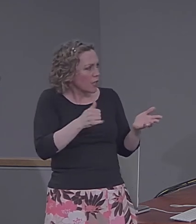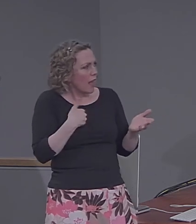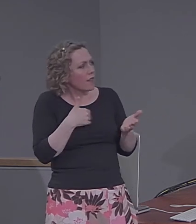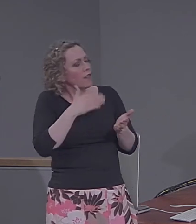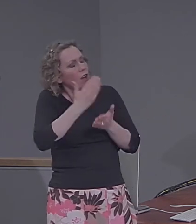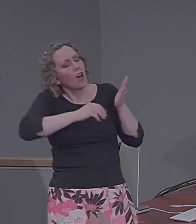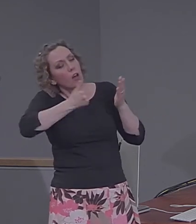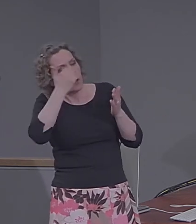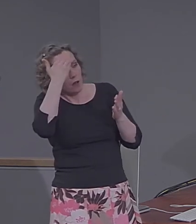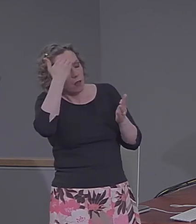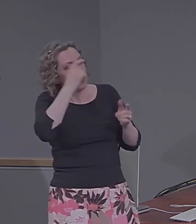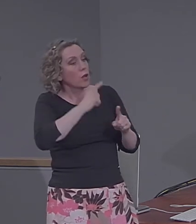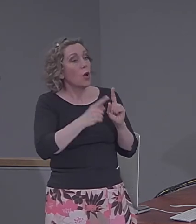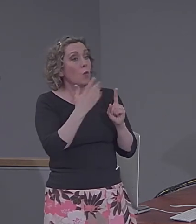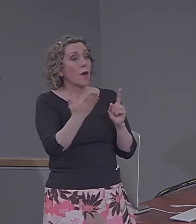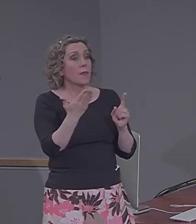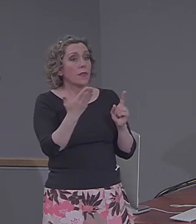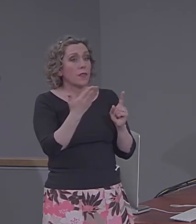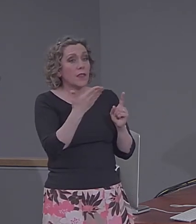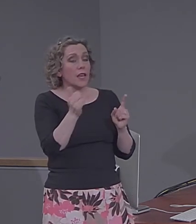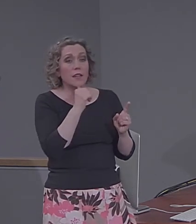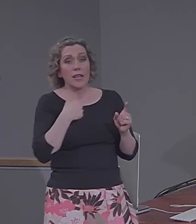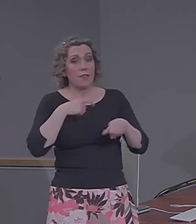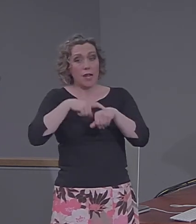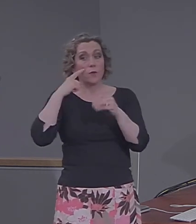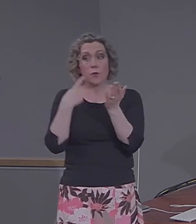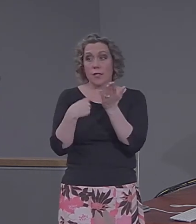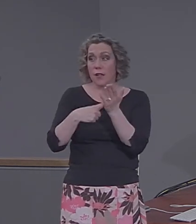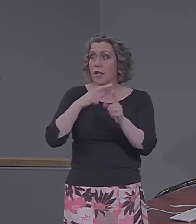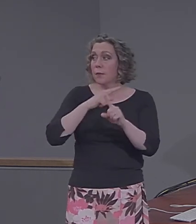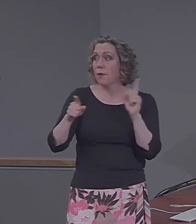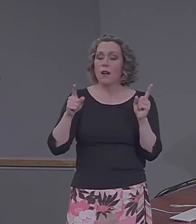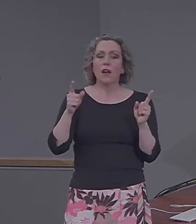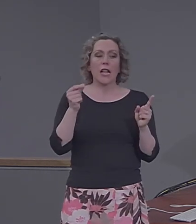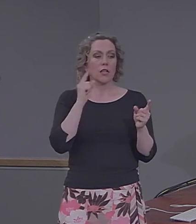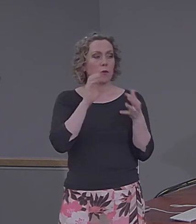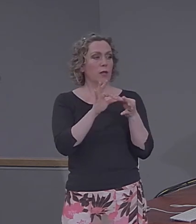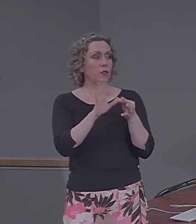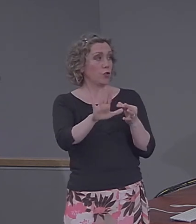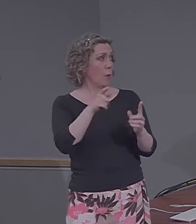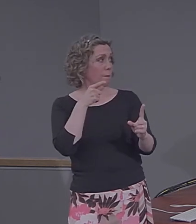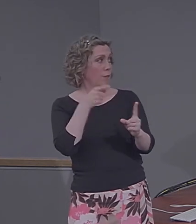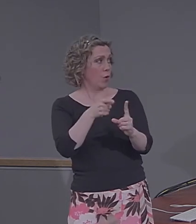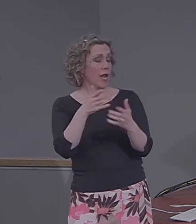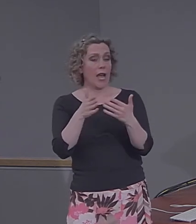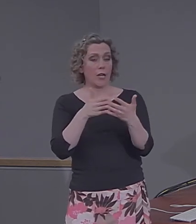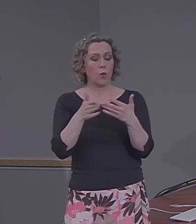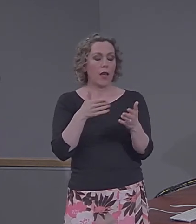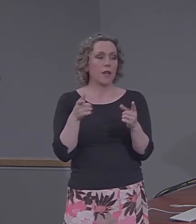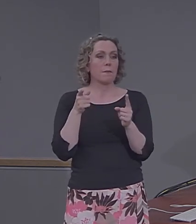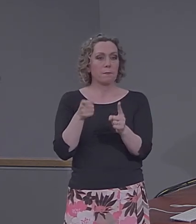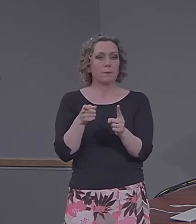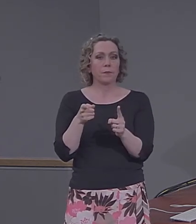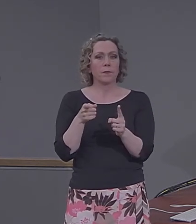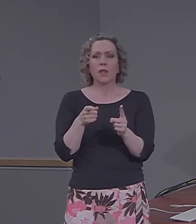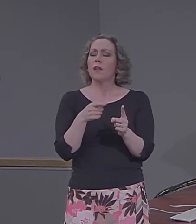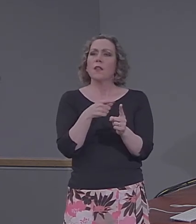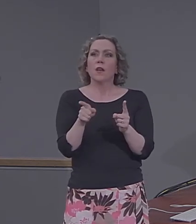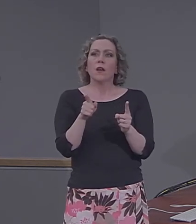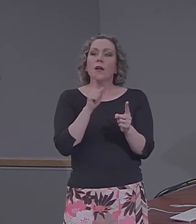one thing I didn't have time to get into, but it's a little bit related to your point at least. There is a condition